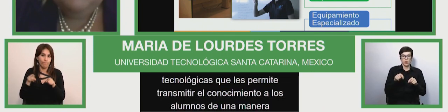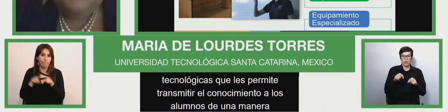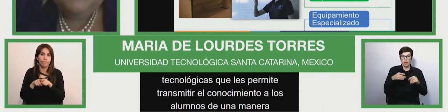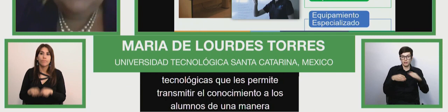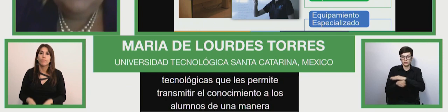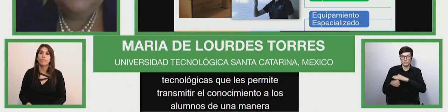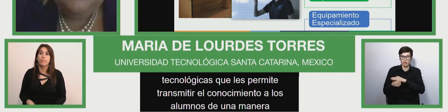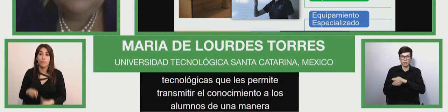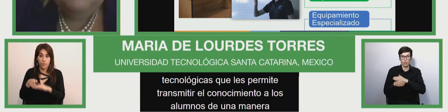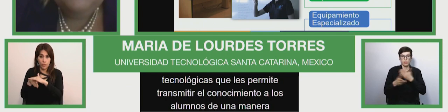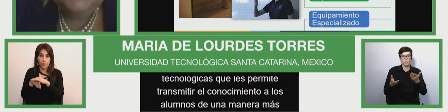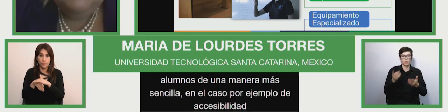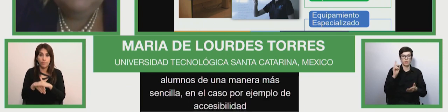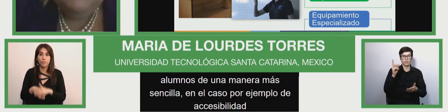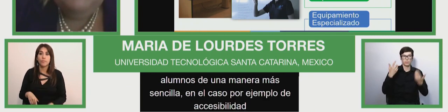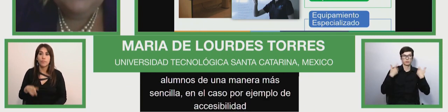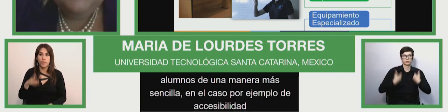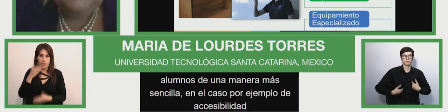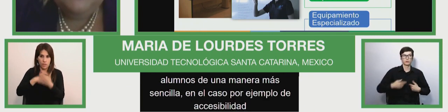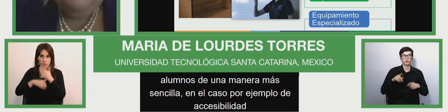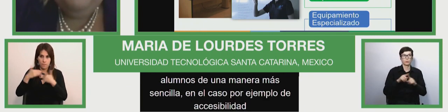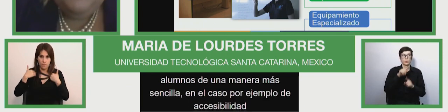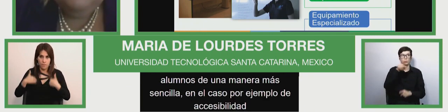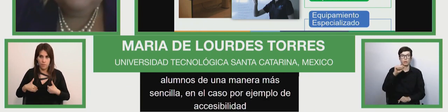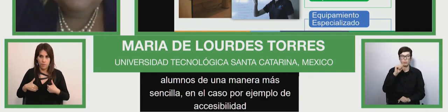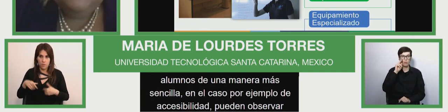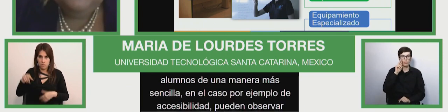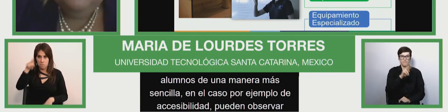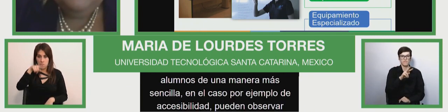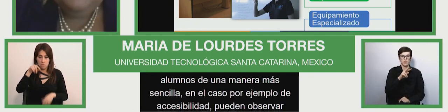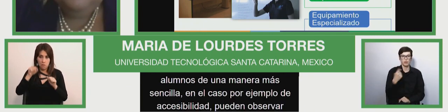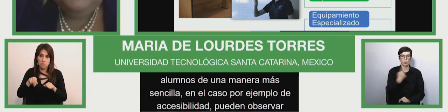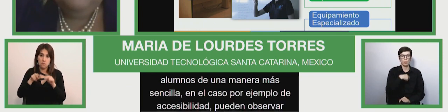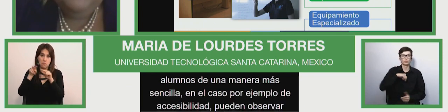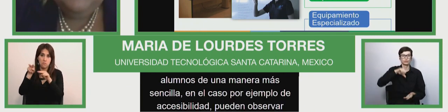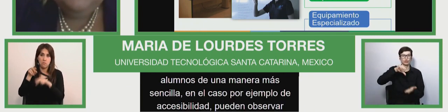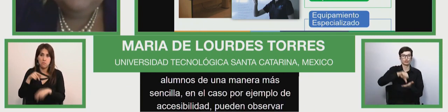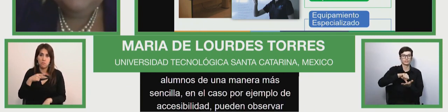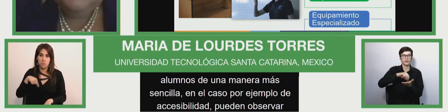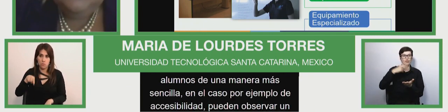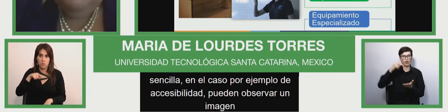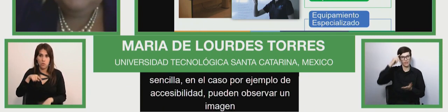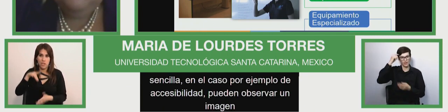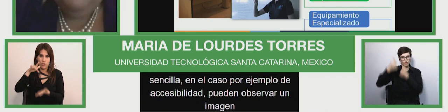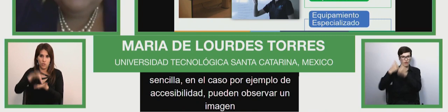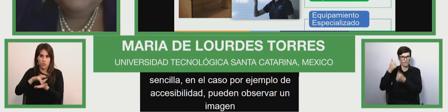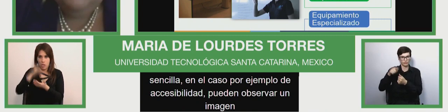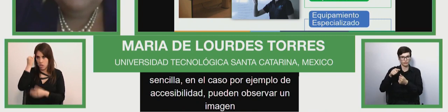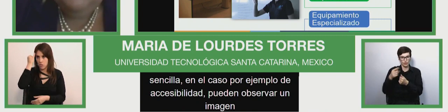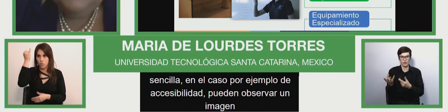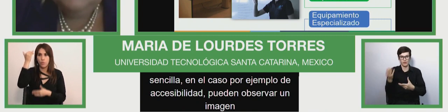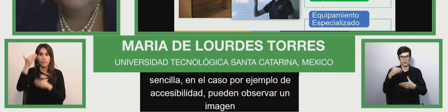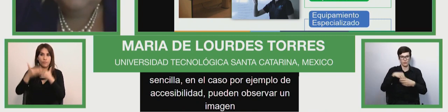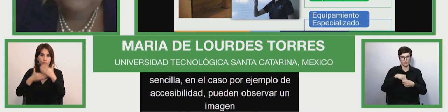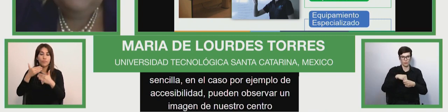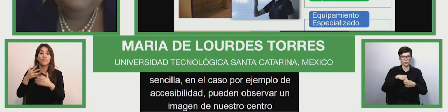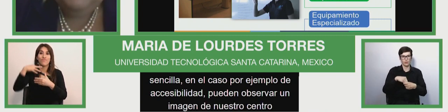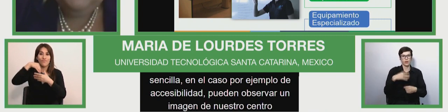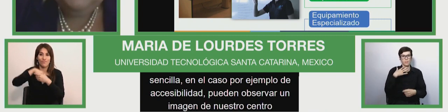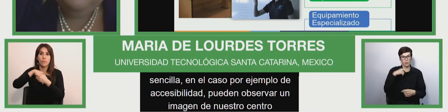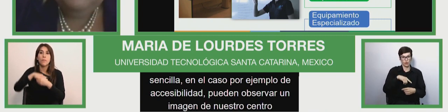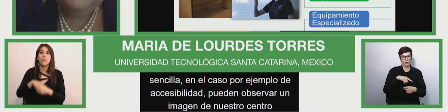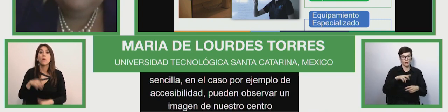to transmit this knowledge to students in a more simpler manner in the case of accessibility